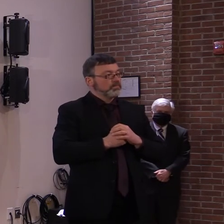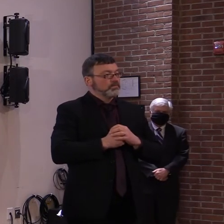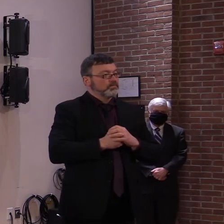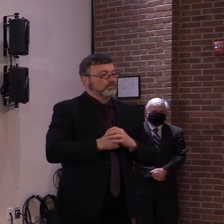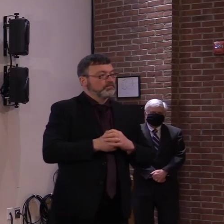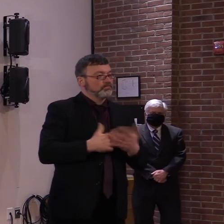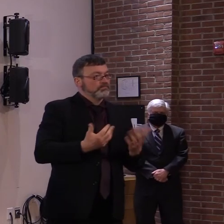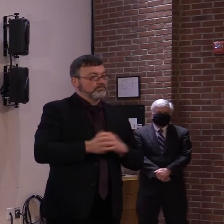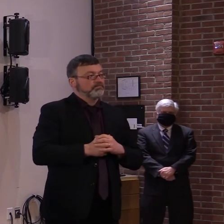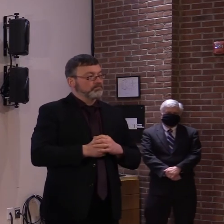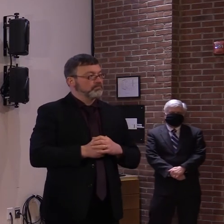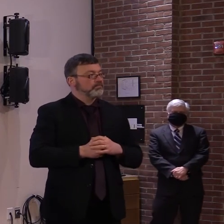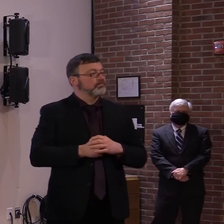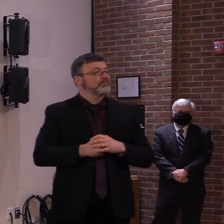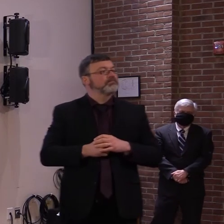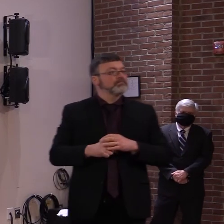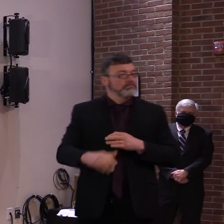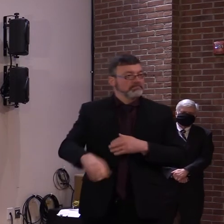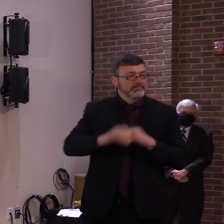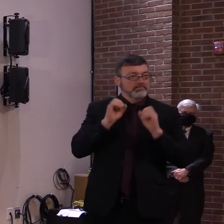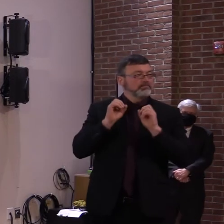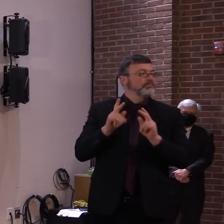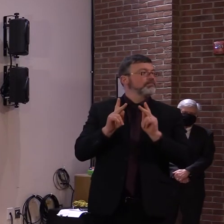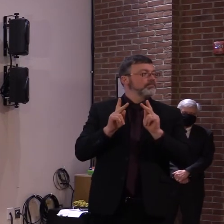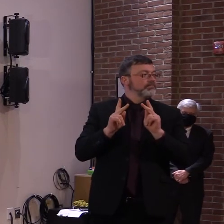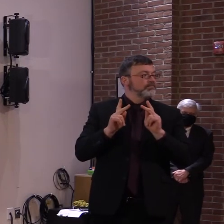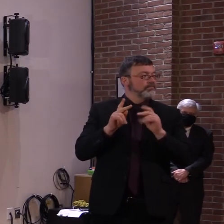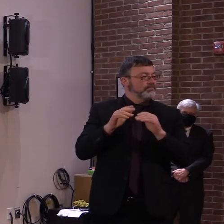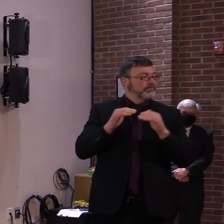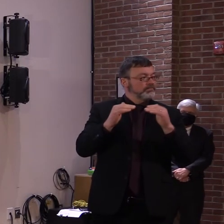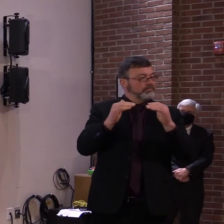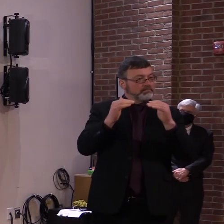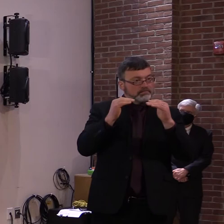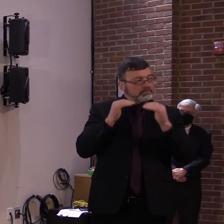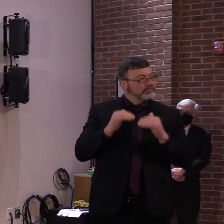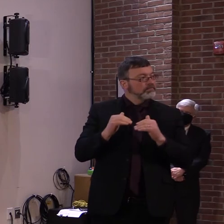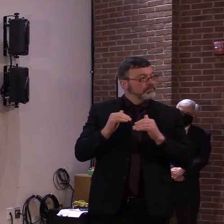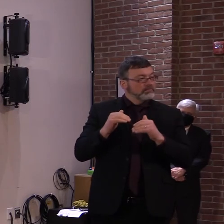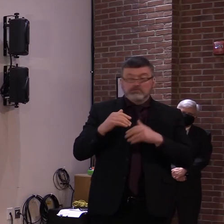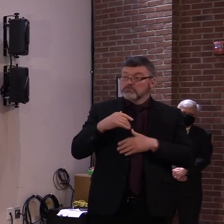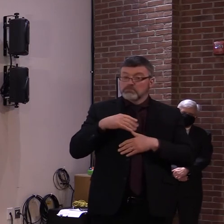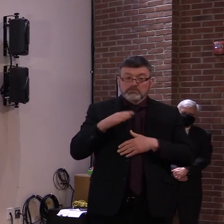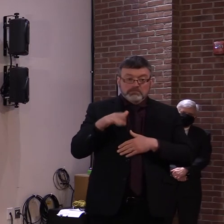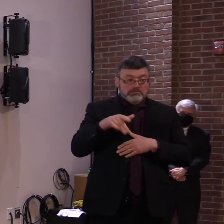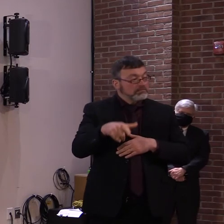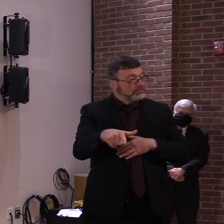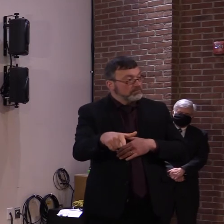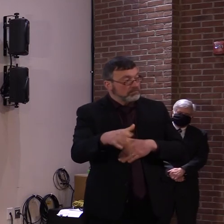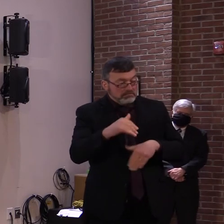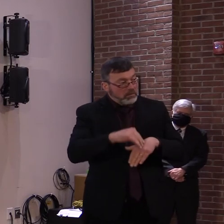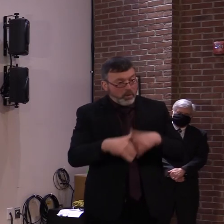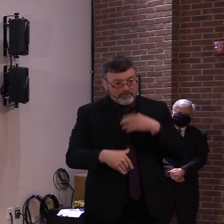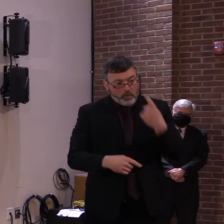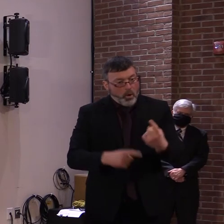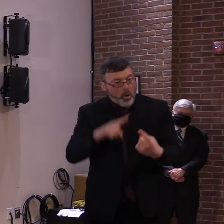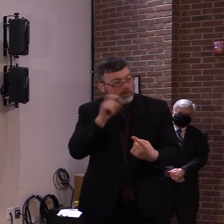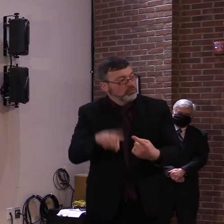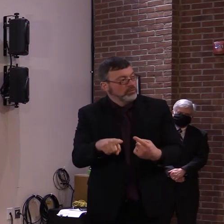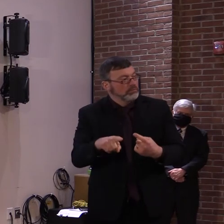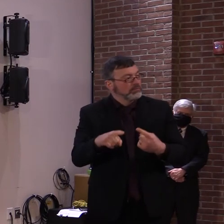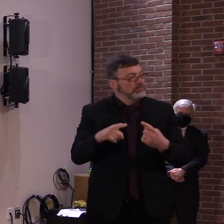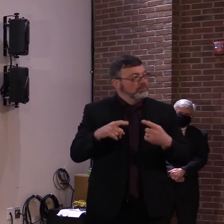Great. Thank you for your time. All right. are at one 11 and we still have three colors in the queue.